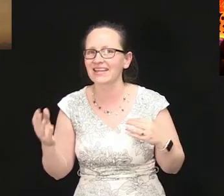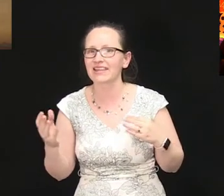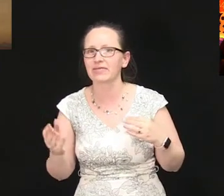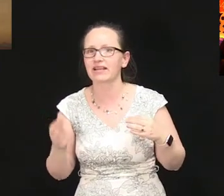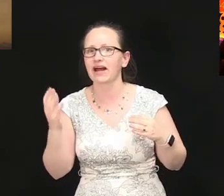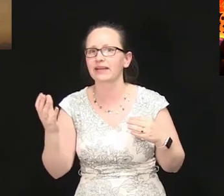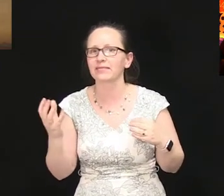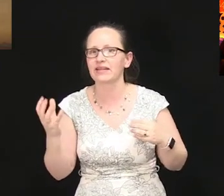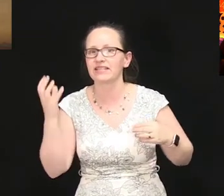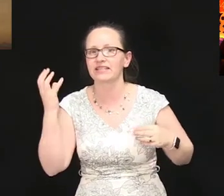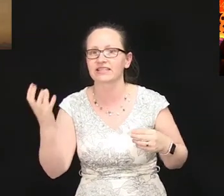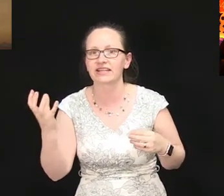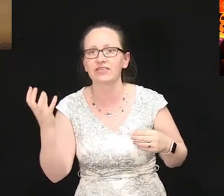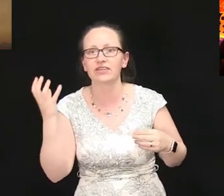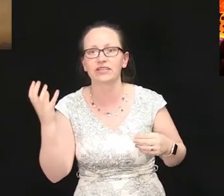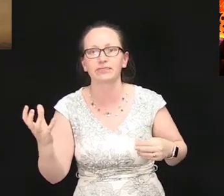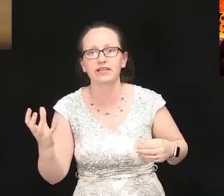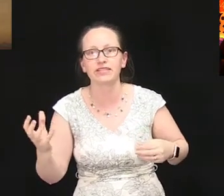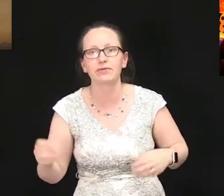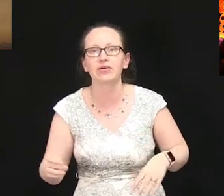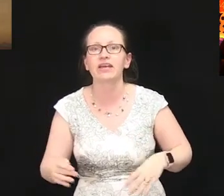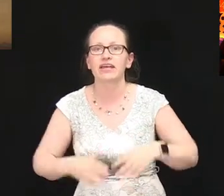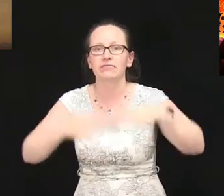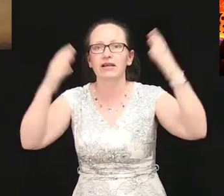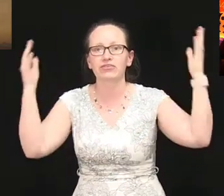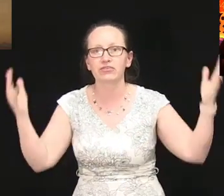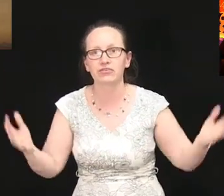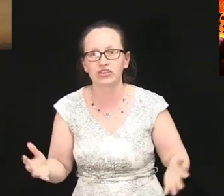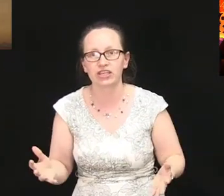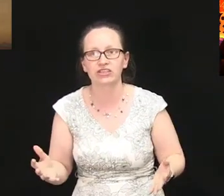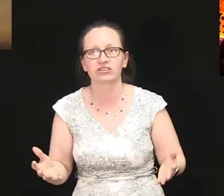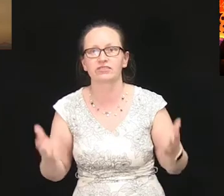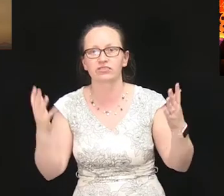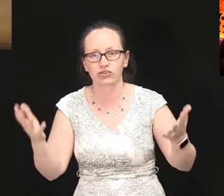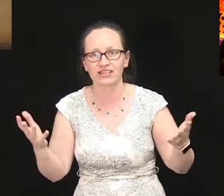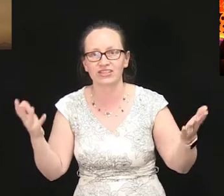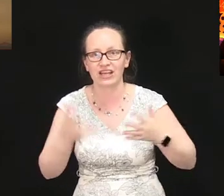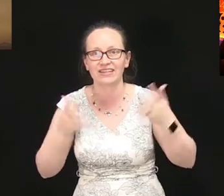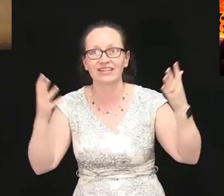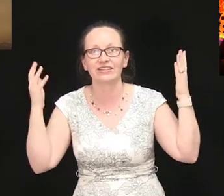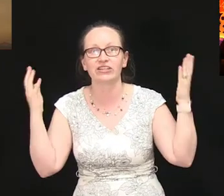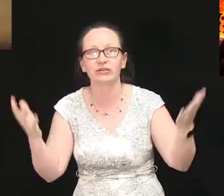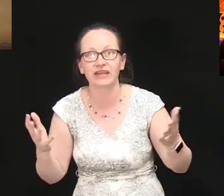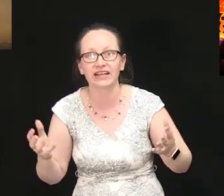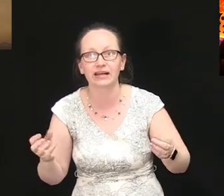said that when Archimedes discovered this principle he ran to the streets shouting eureka.